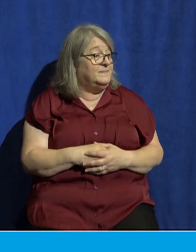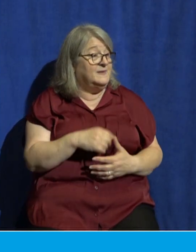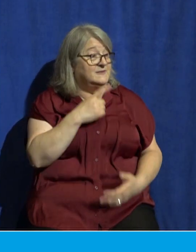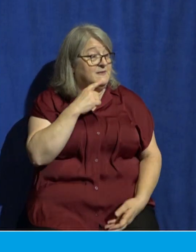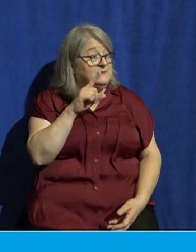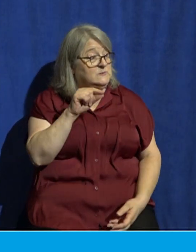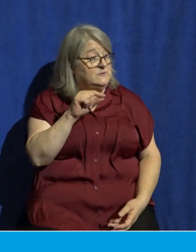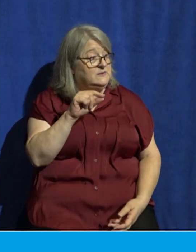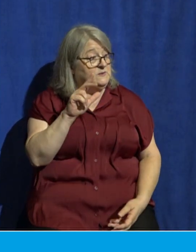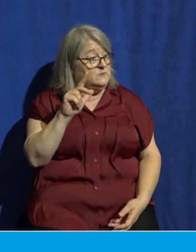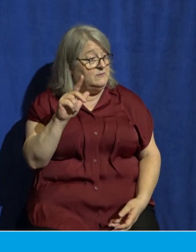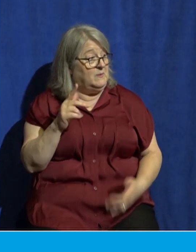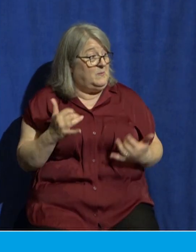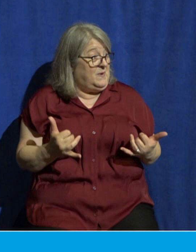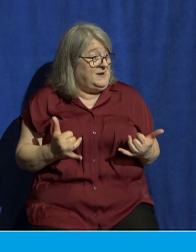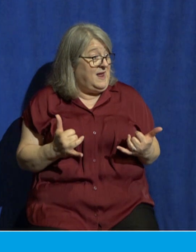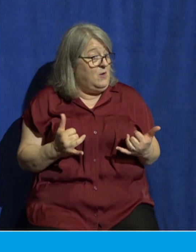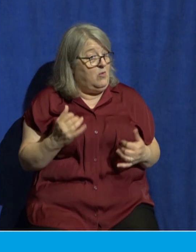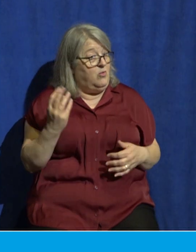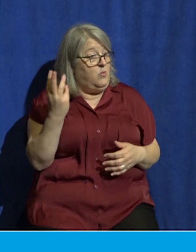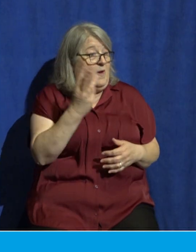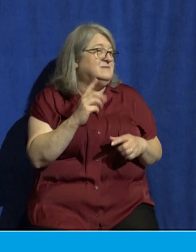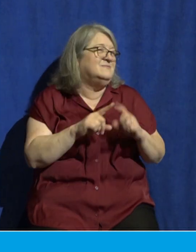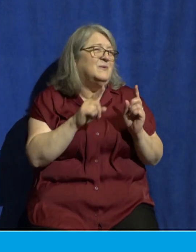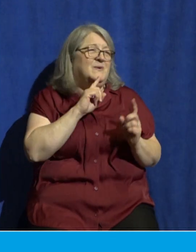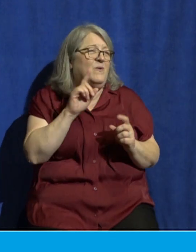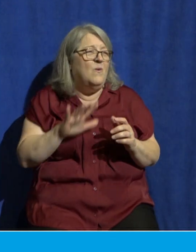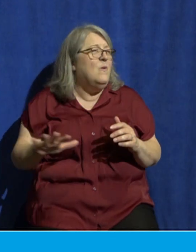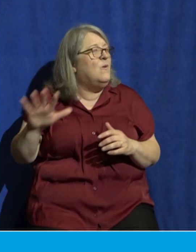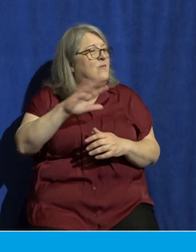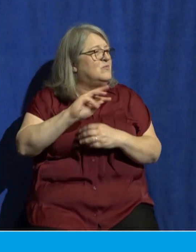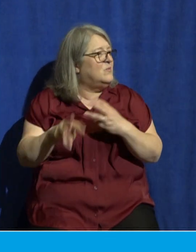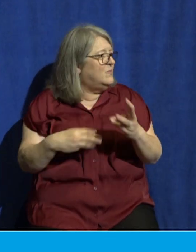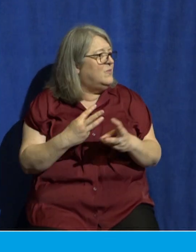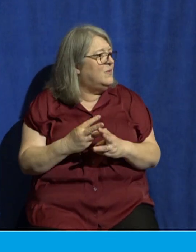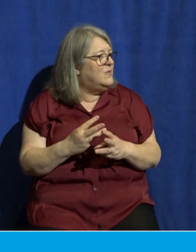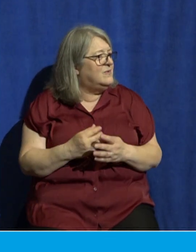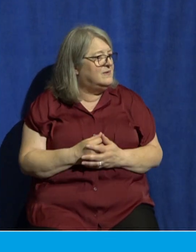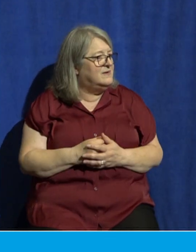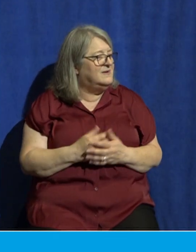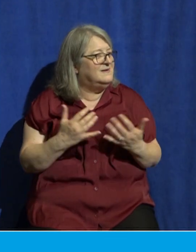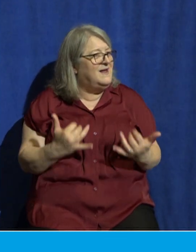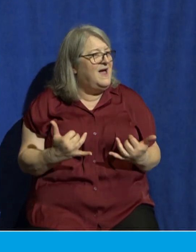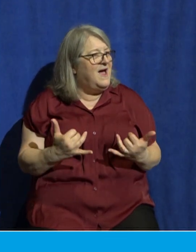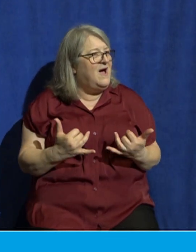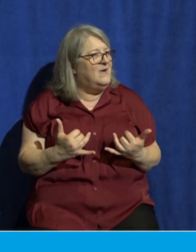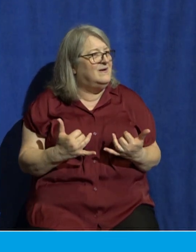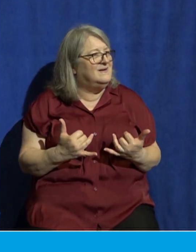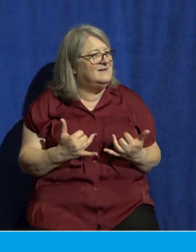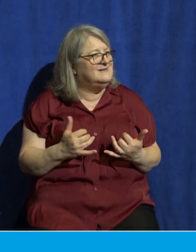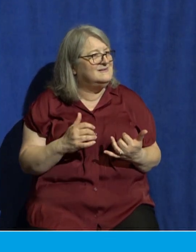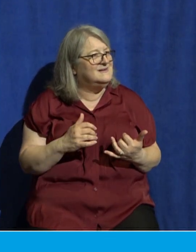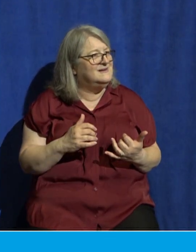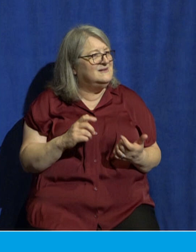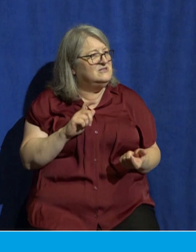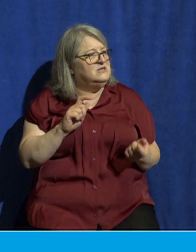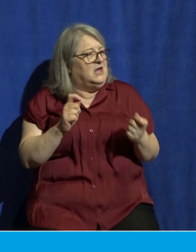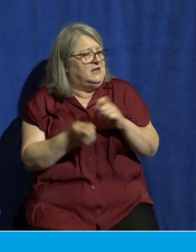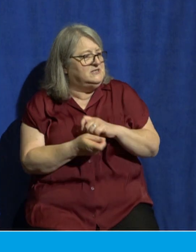right now, particularly in the West, but all over the world, he says that we're in this transitional period that he calls a gray zone.